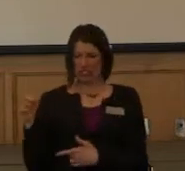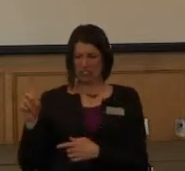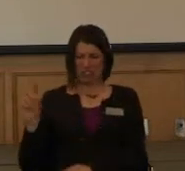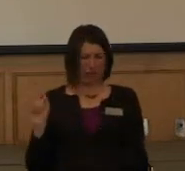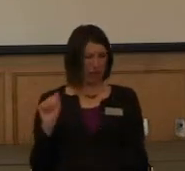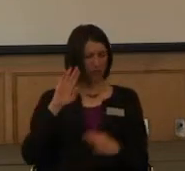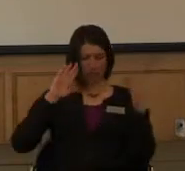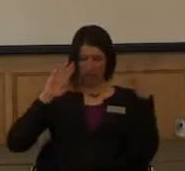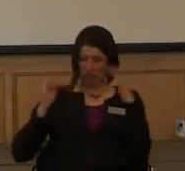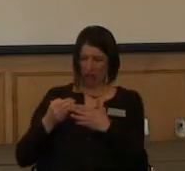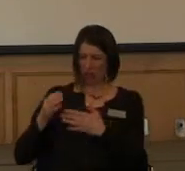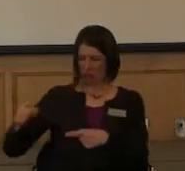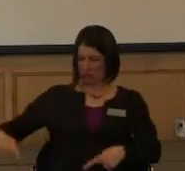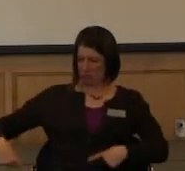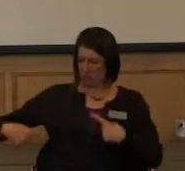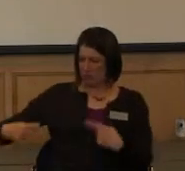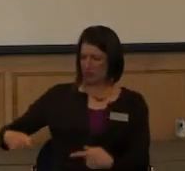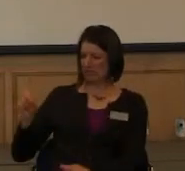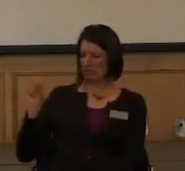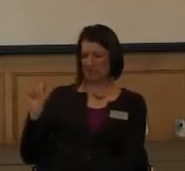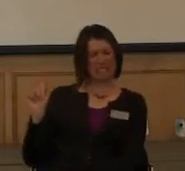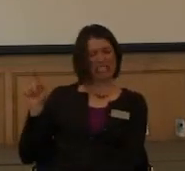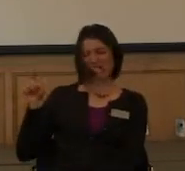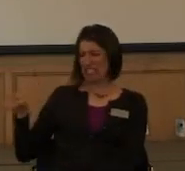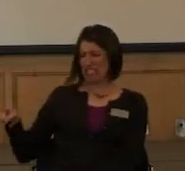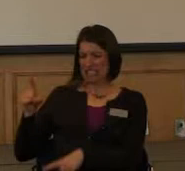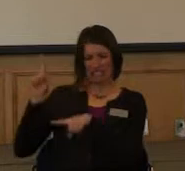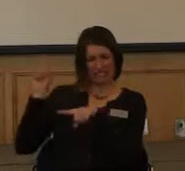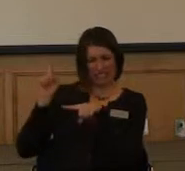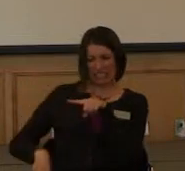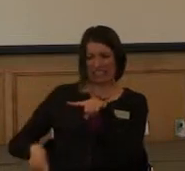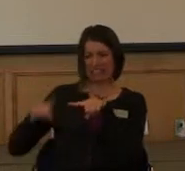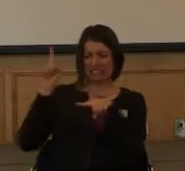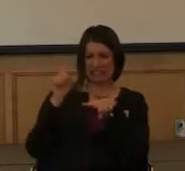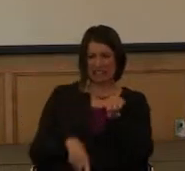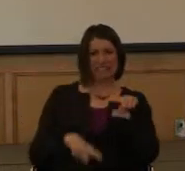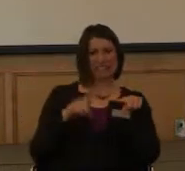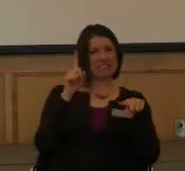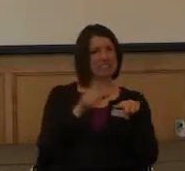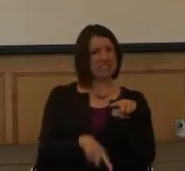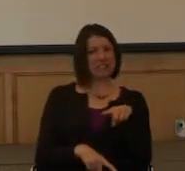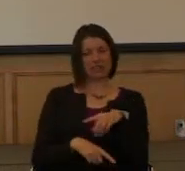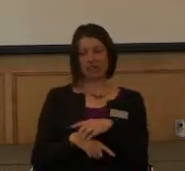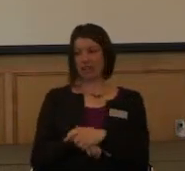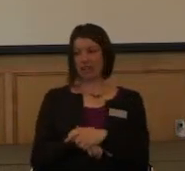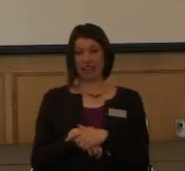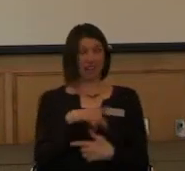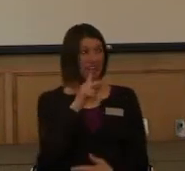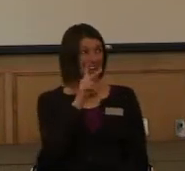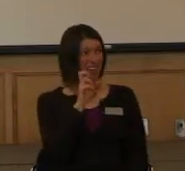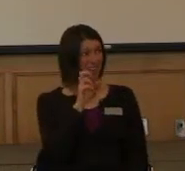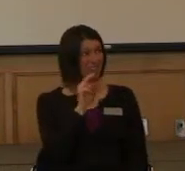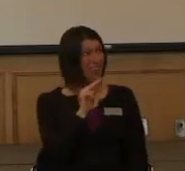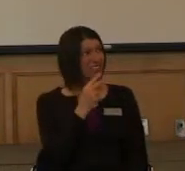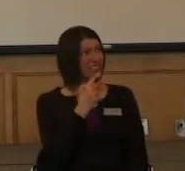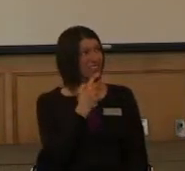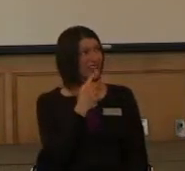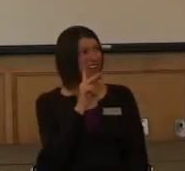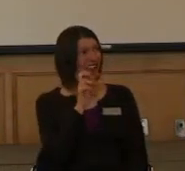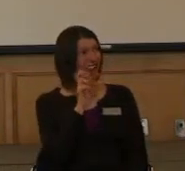He was worried that I wasn't going to be able to do what I wanted to do. And Karen just looked at him and said,